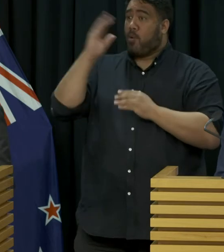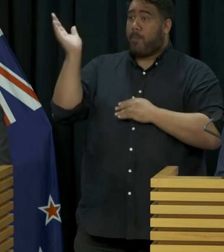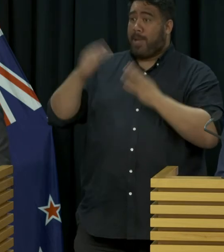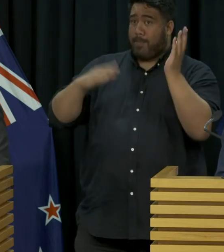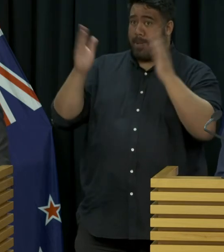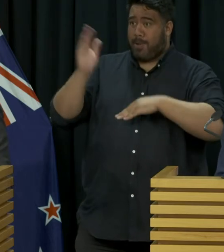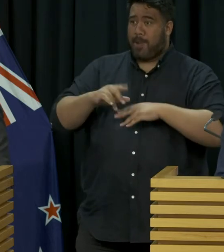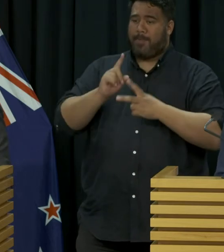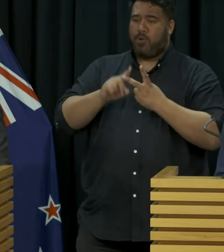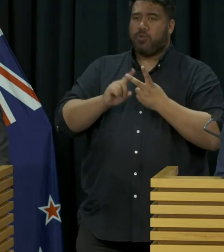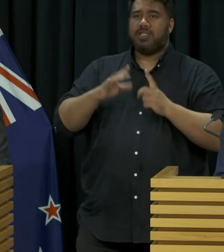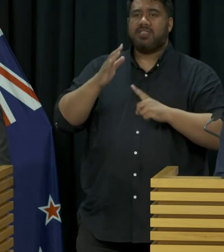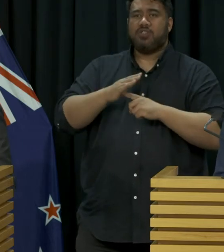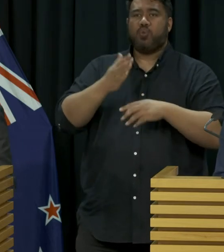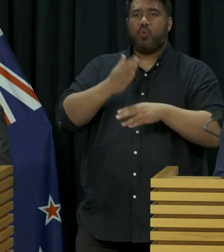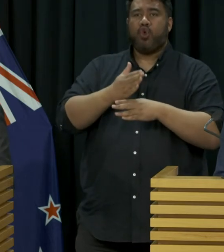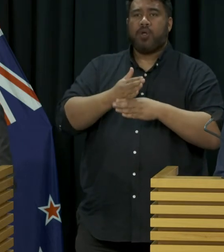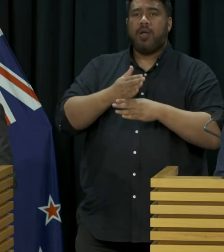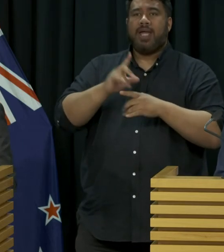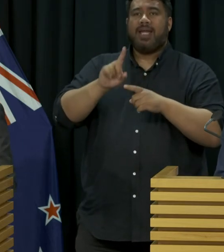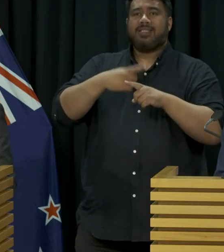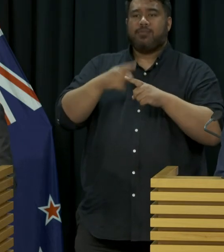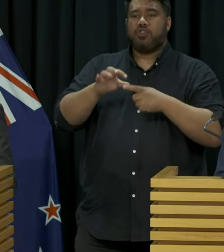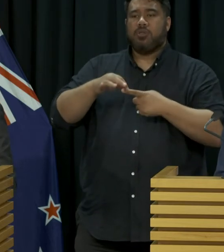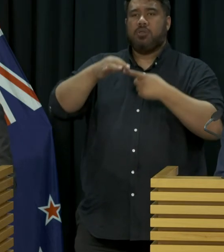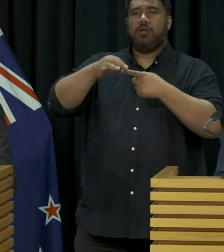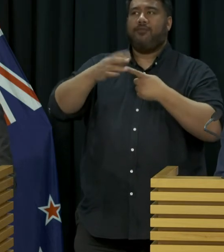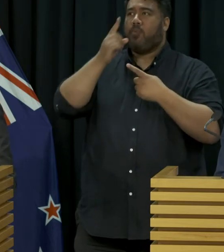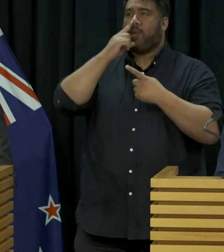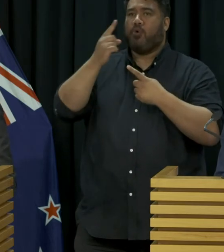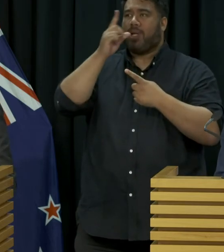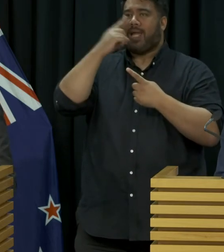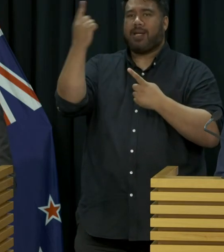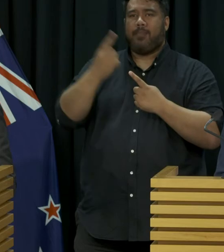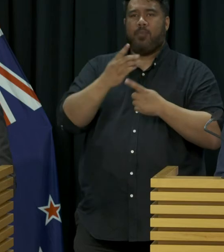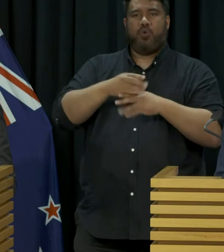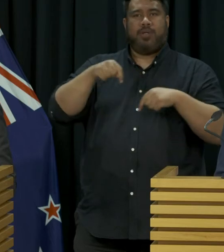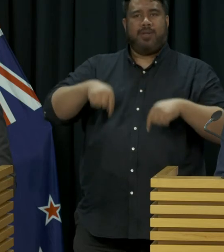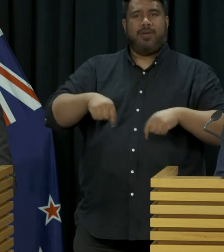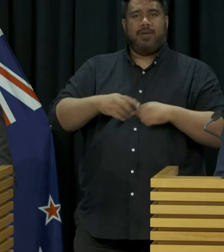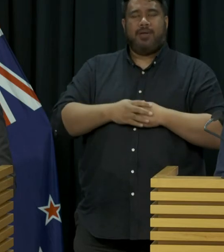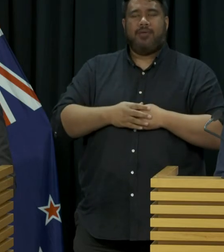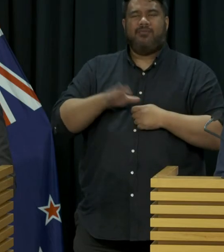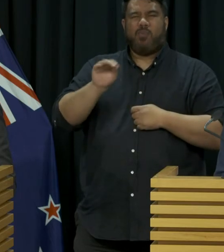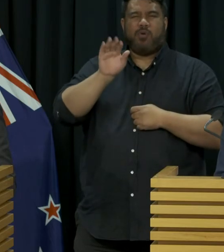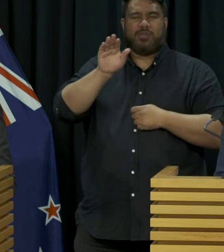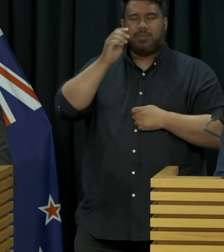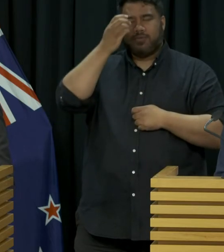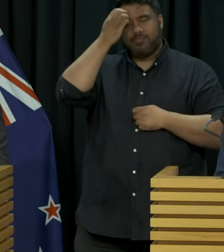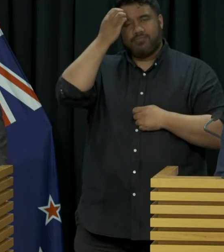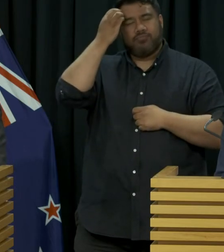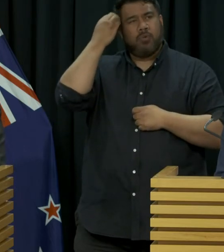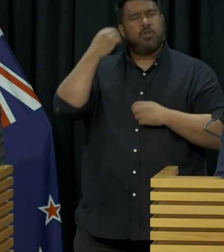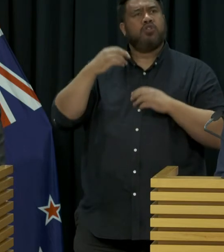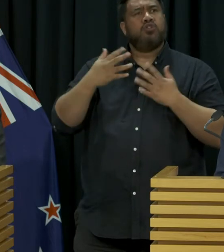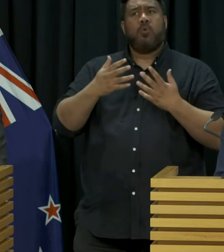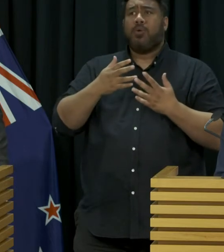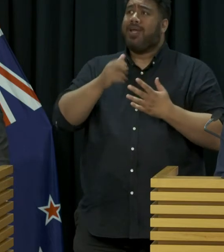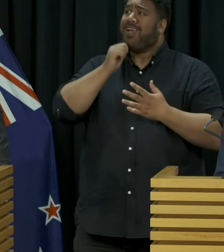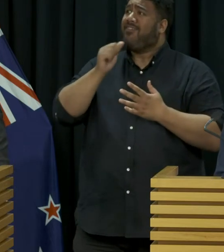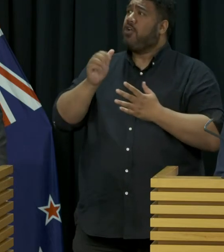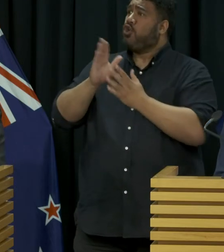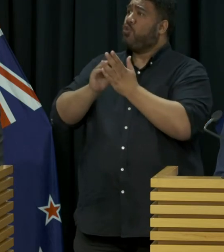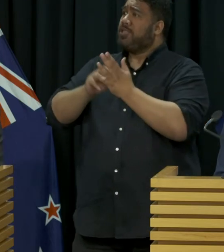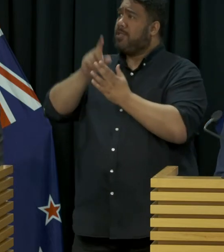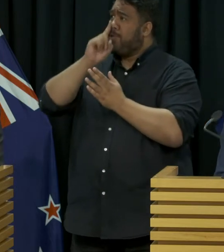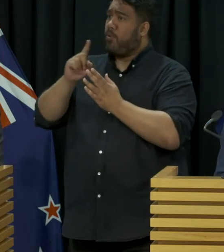we also have essential worker exemptions coming in, and so if the number of New Zealanders continues